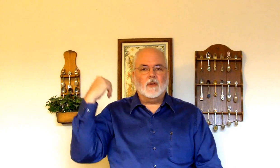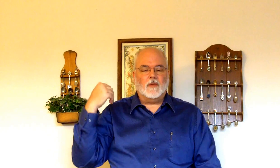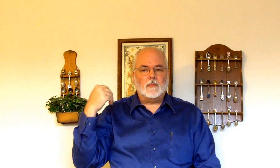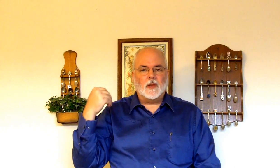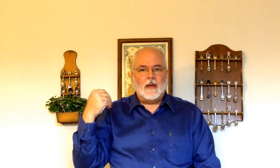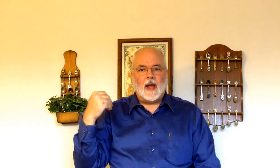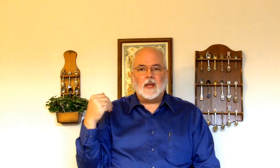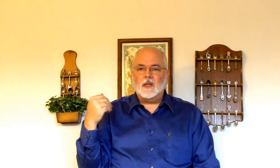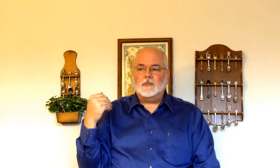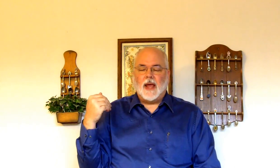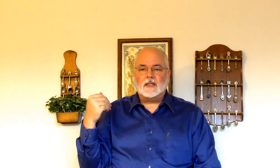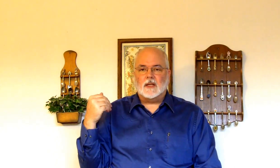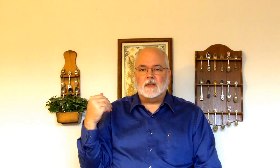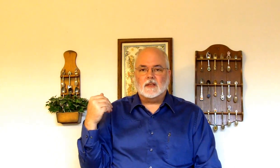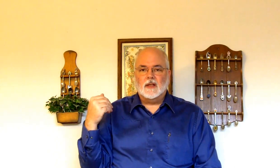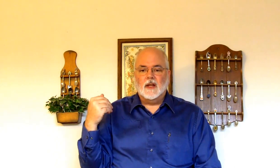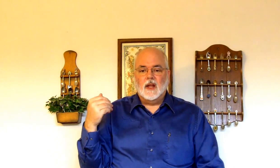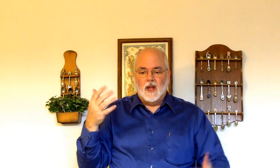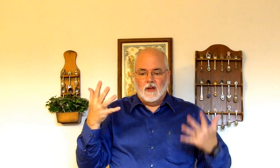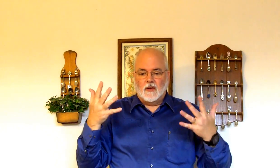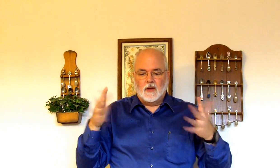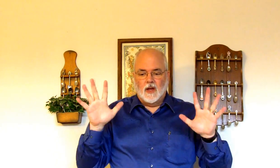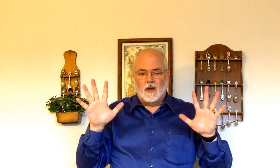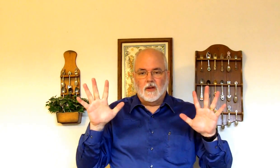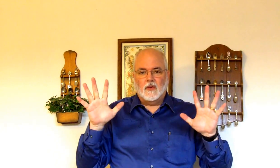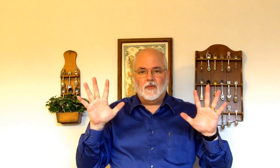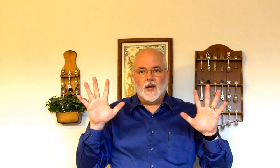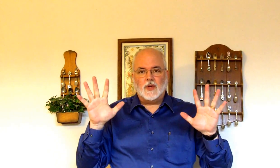Flip to the back. That means past tense. Done. Finished.